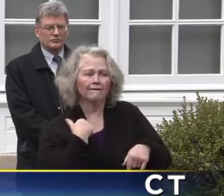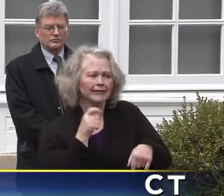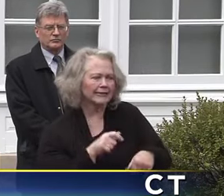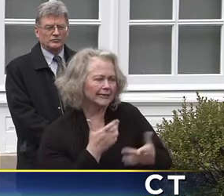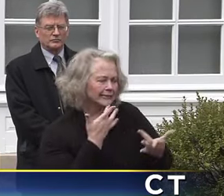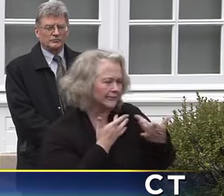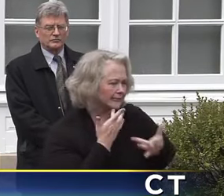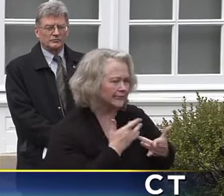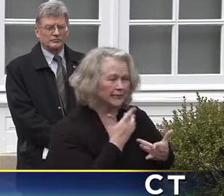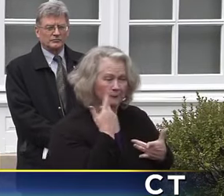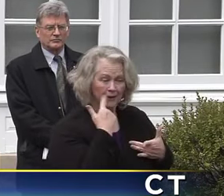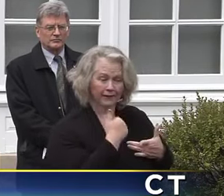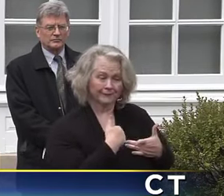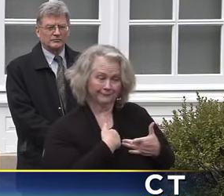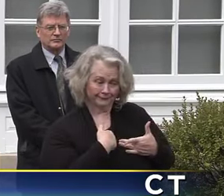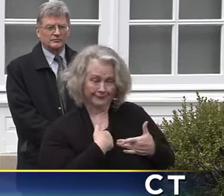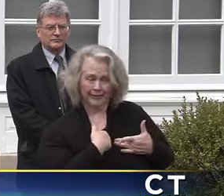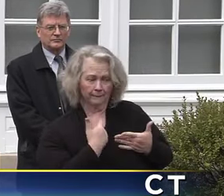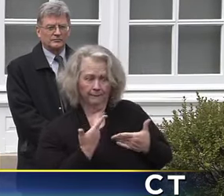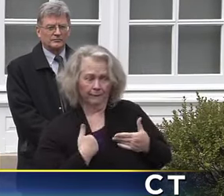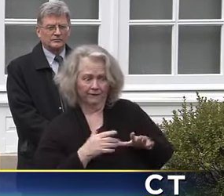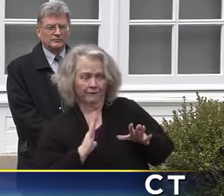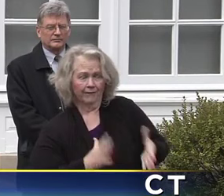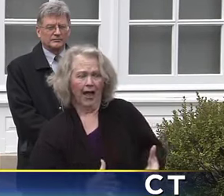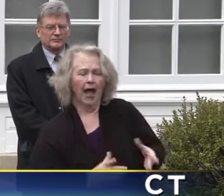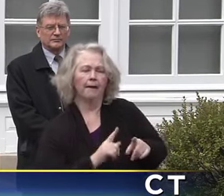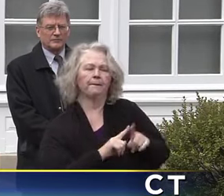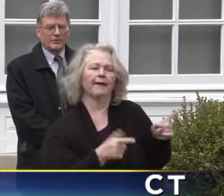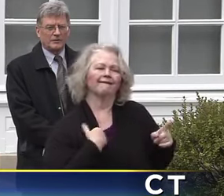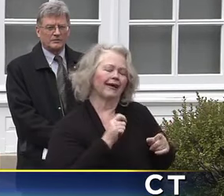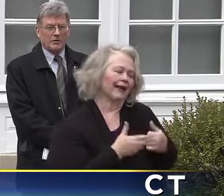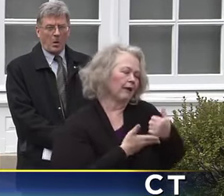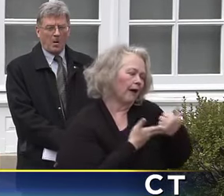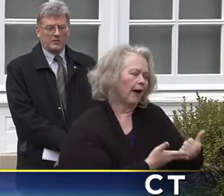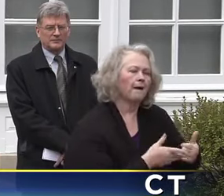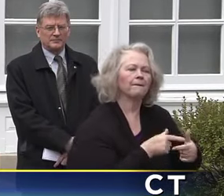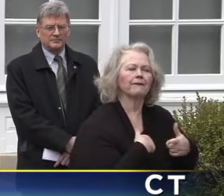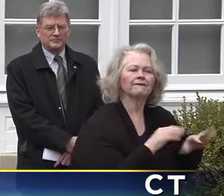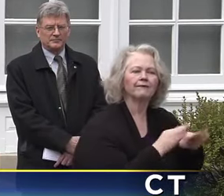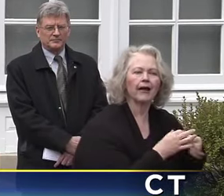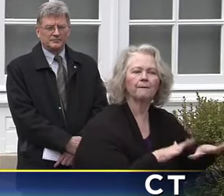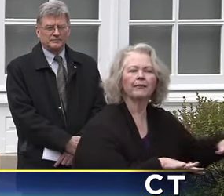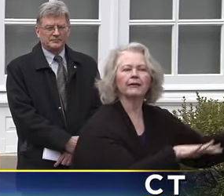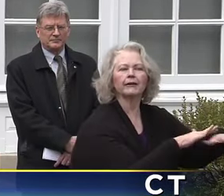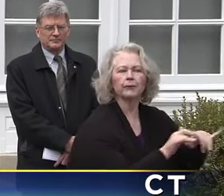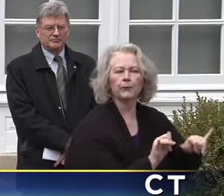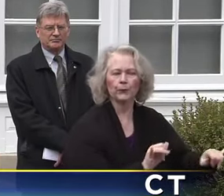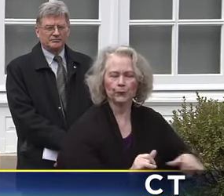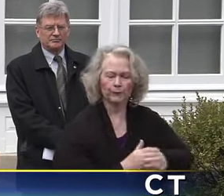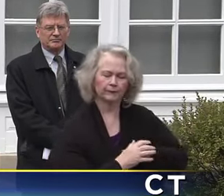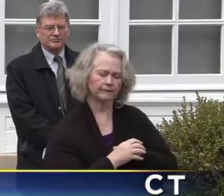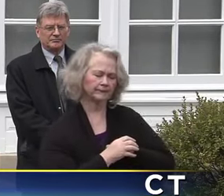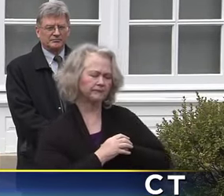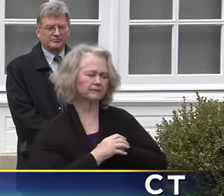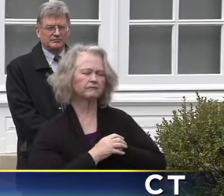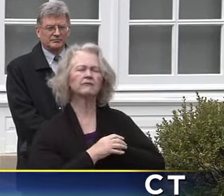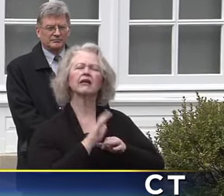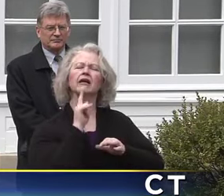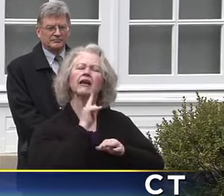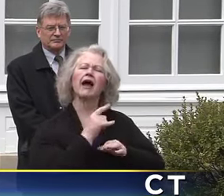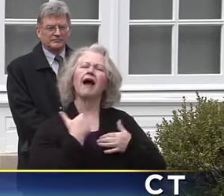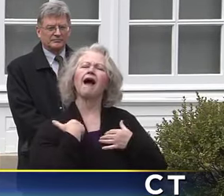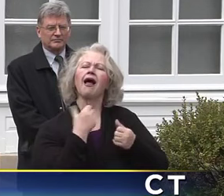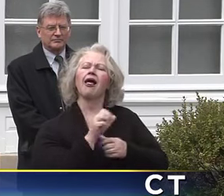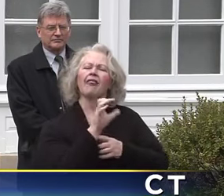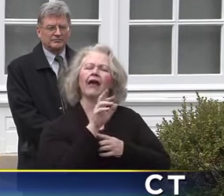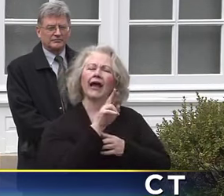to not only quarantine yourself but take time, you know, to heal yourself. Talking about health care, Deirdre